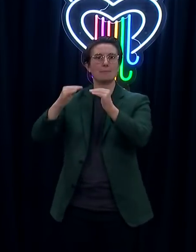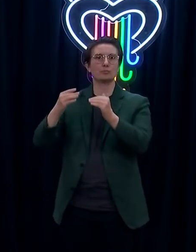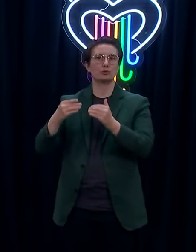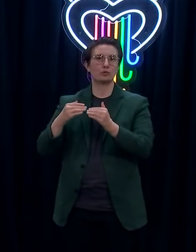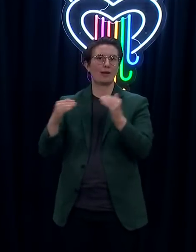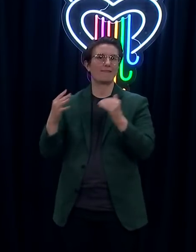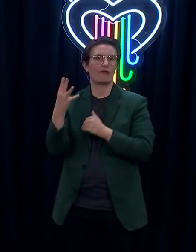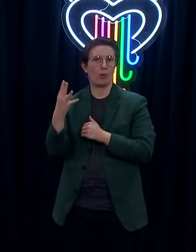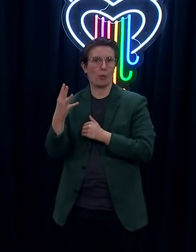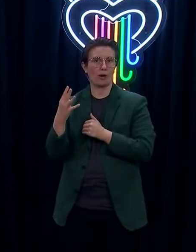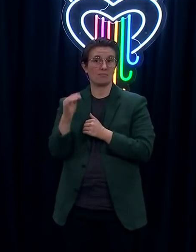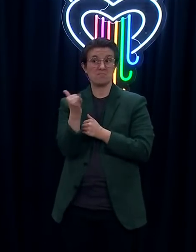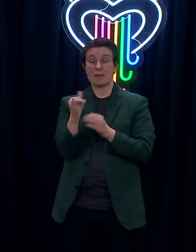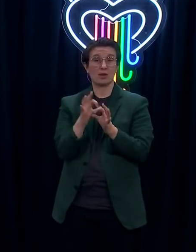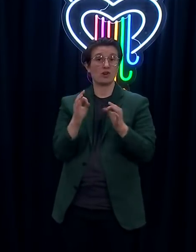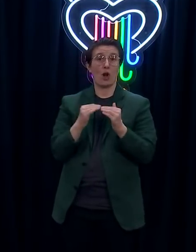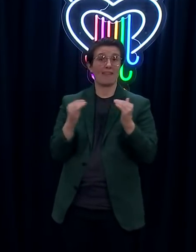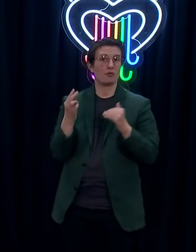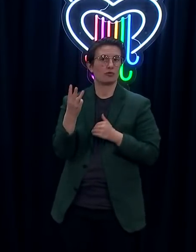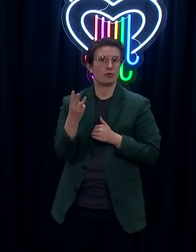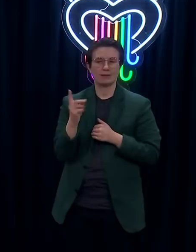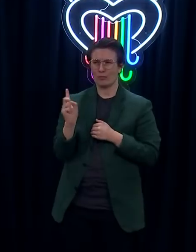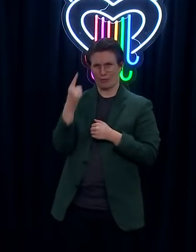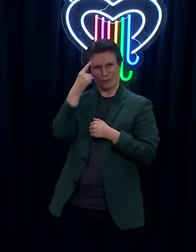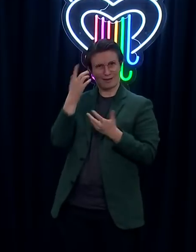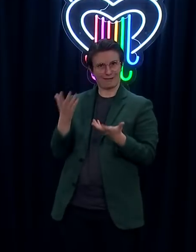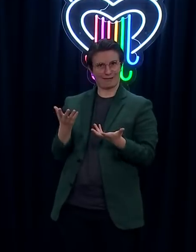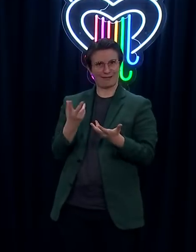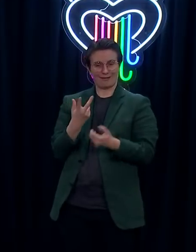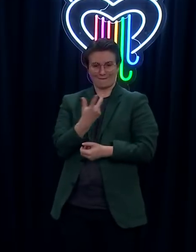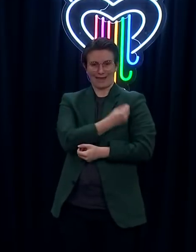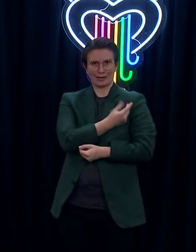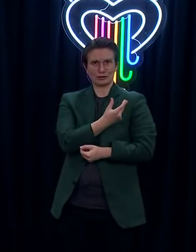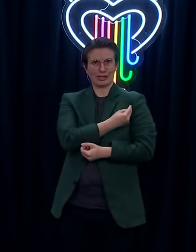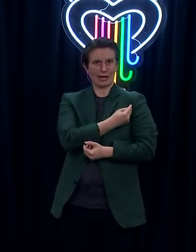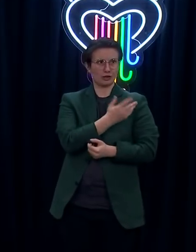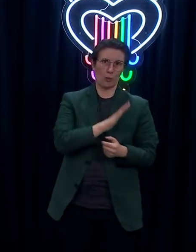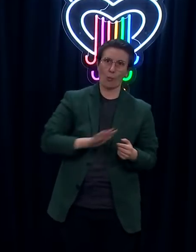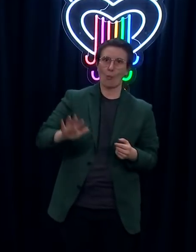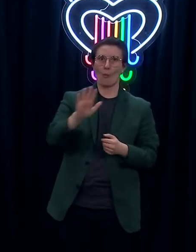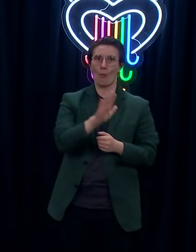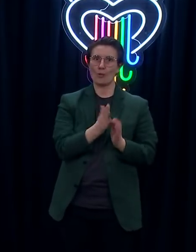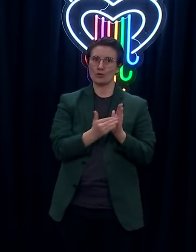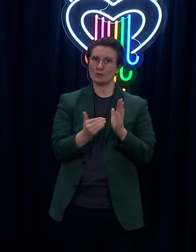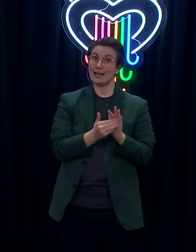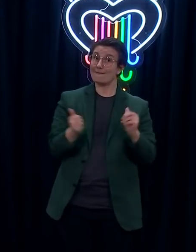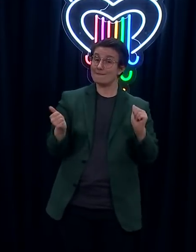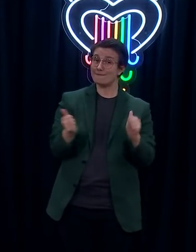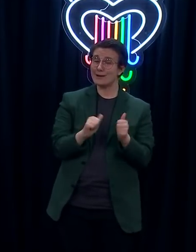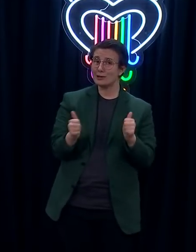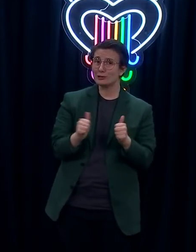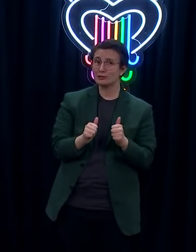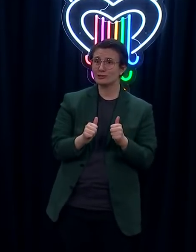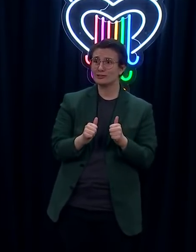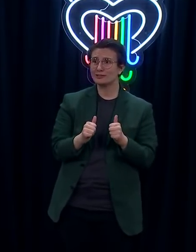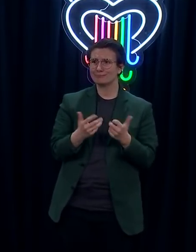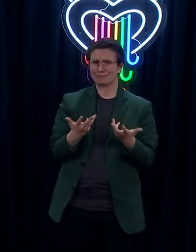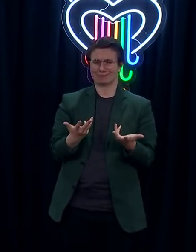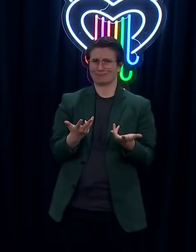I mean we're not near vaccination in terms of being able to. I don't see that as being at all